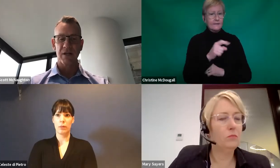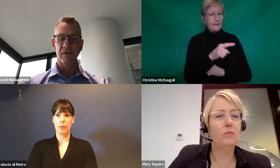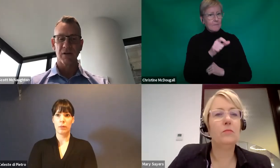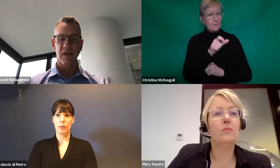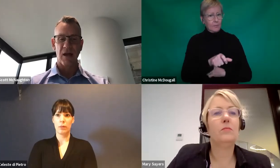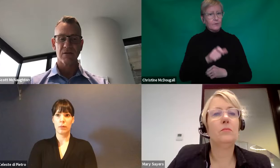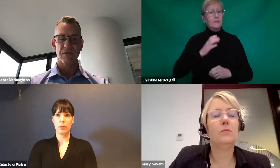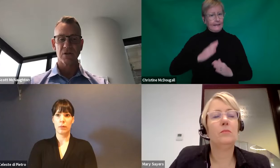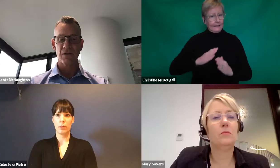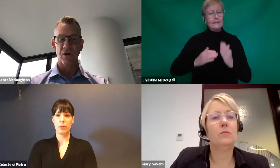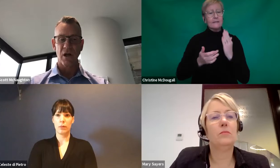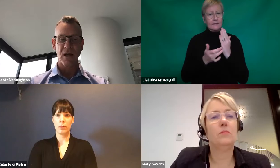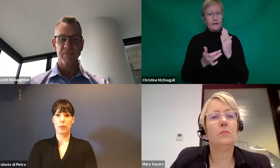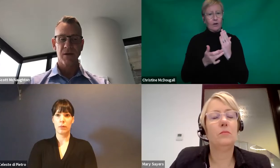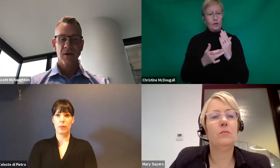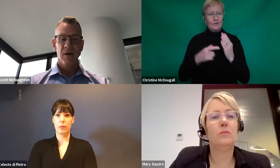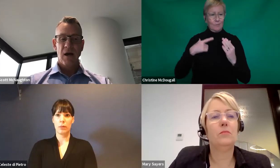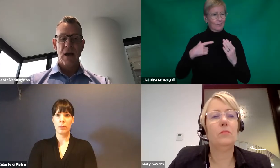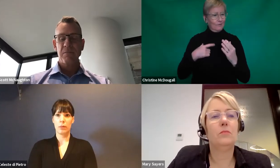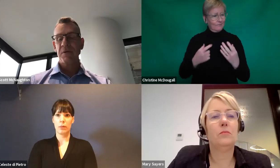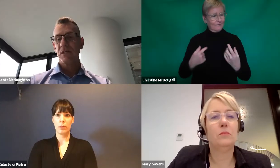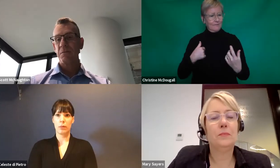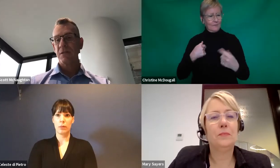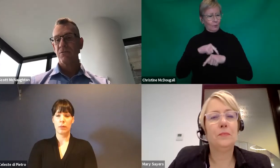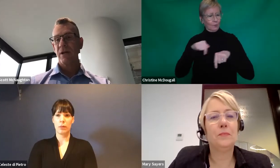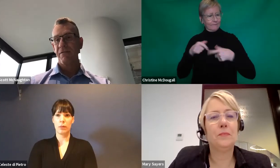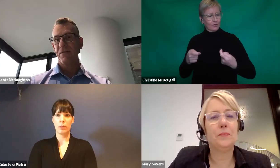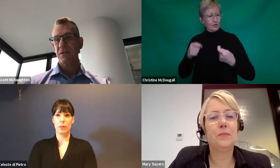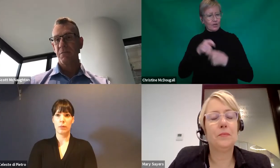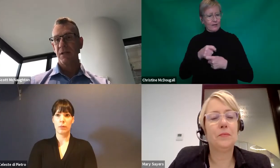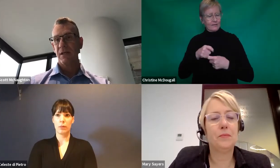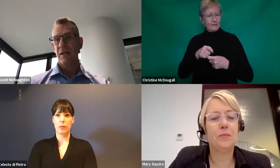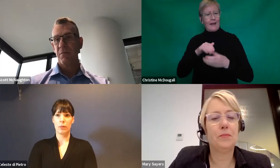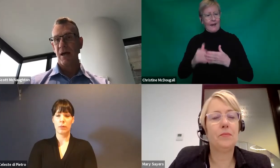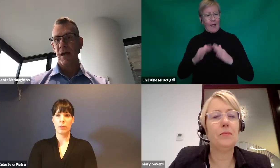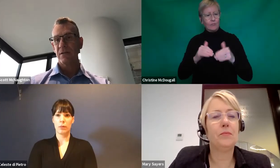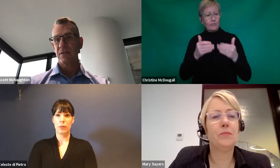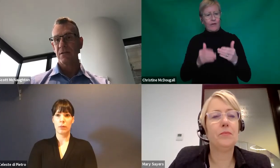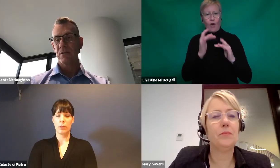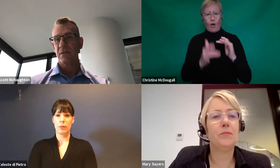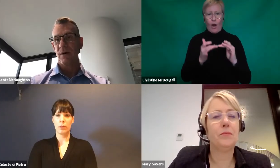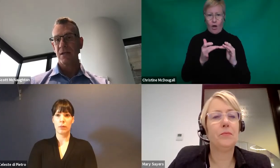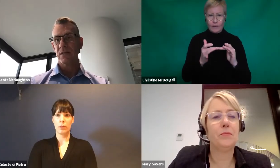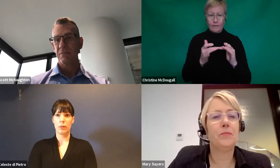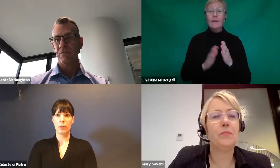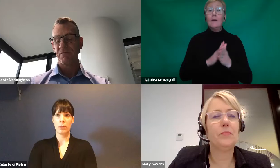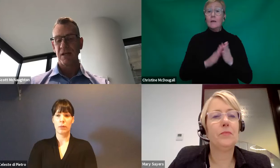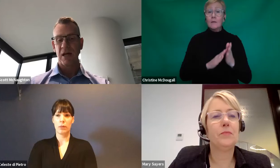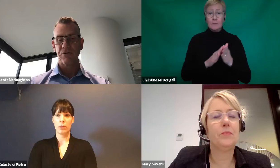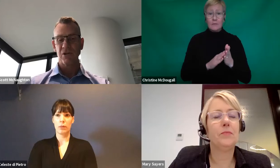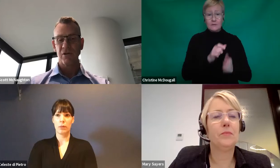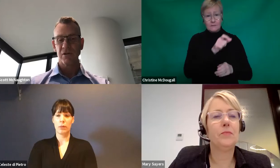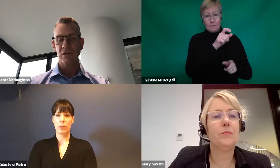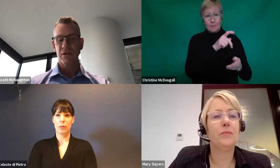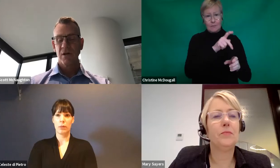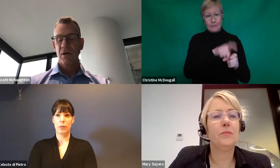provider's delivering that service online. And then participants already have flexibility in their plans to access up to $1